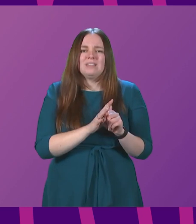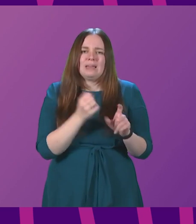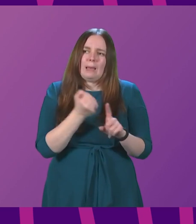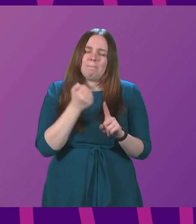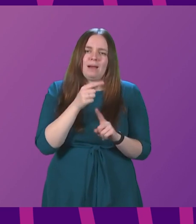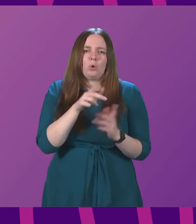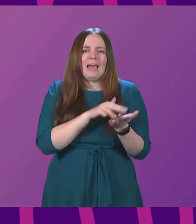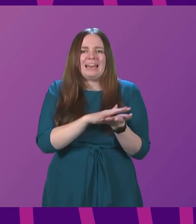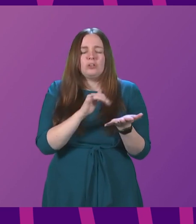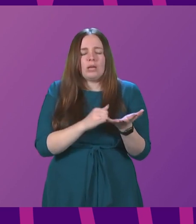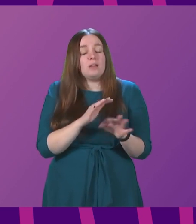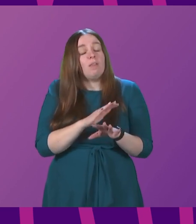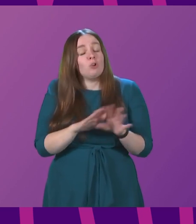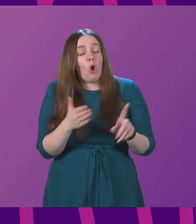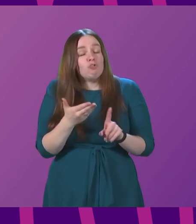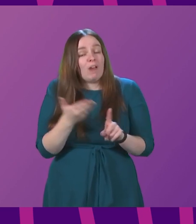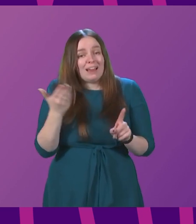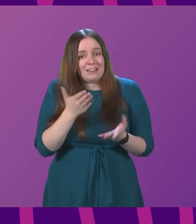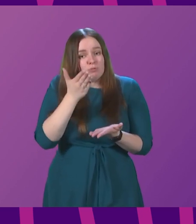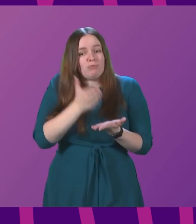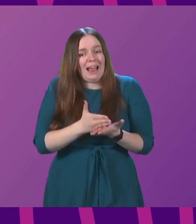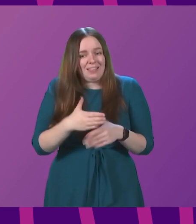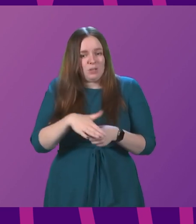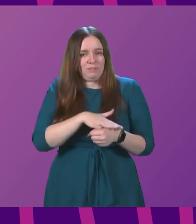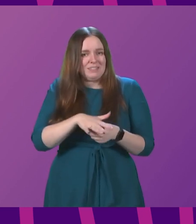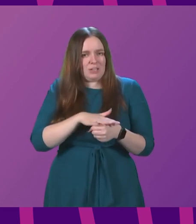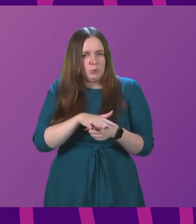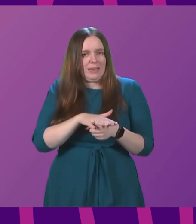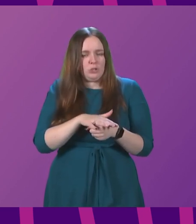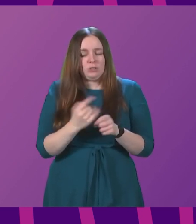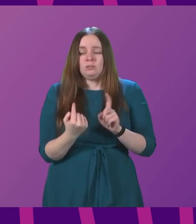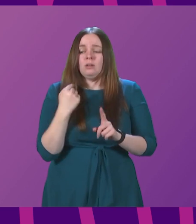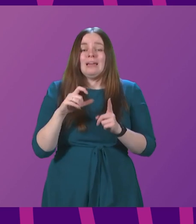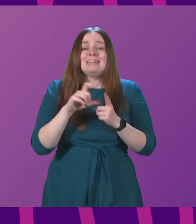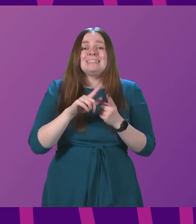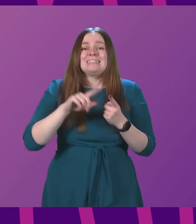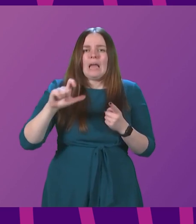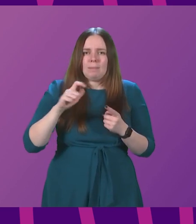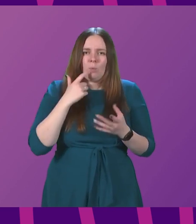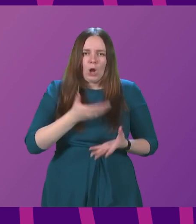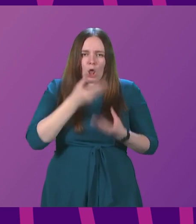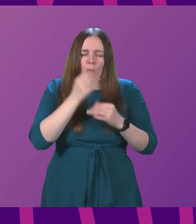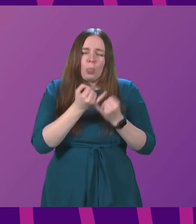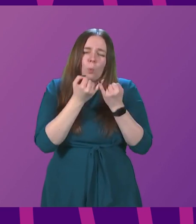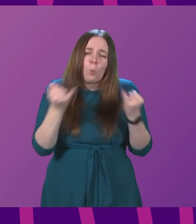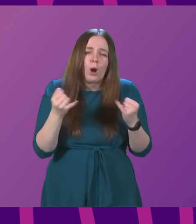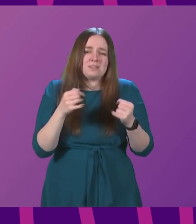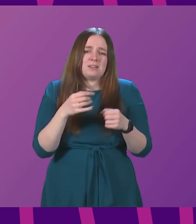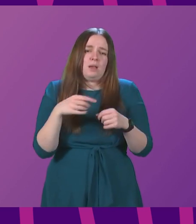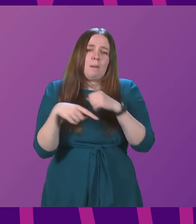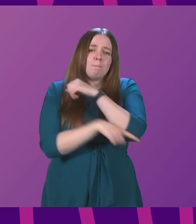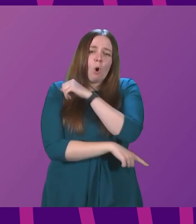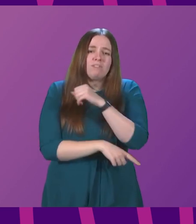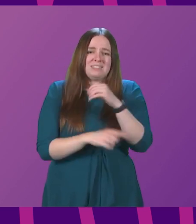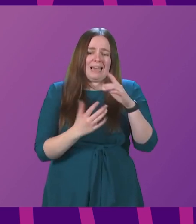Service is not recognising the reality of the situation that we face. In December, we learned about the worst poverty-related attainment gap on